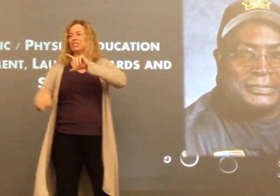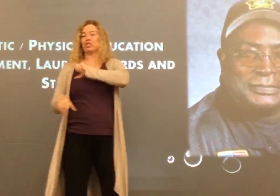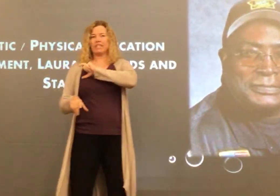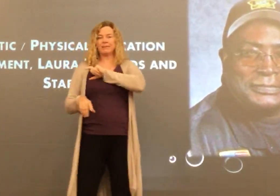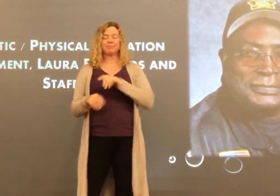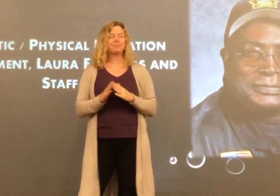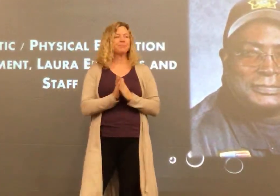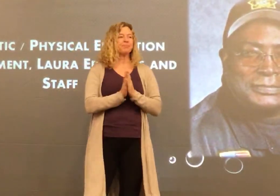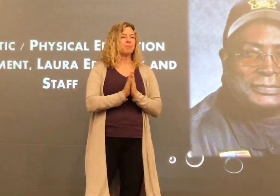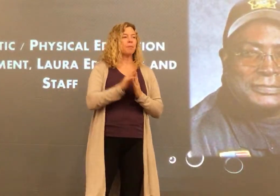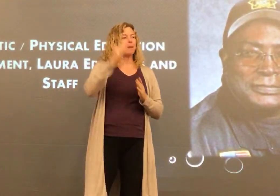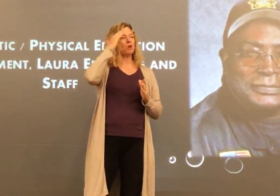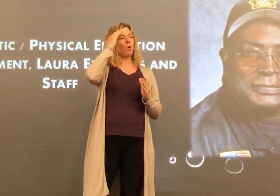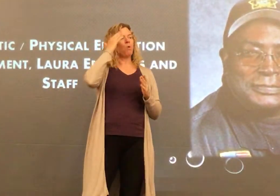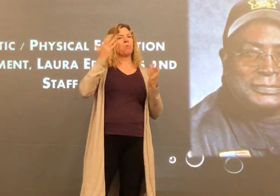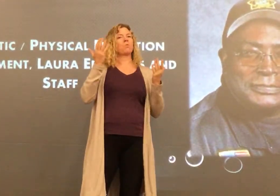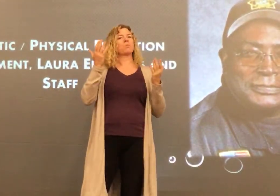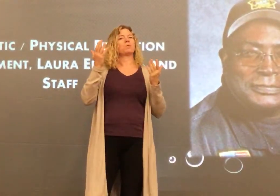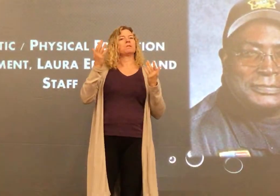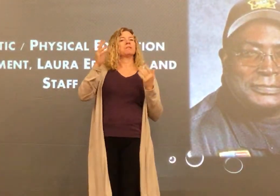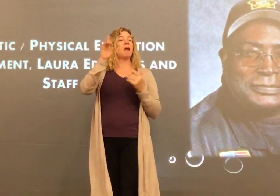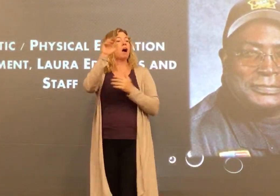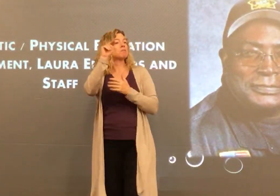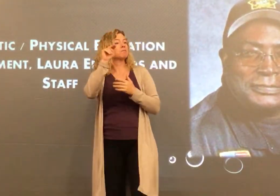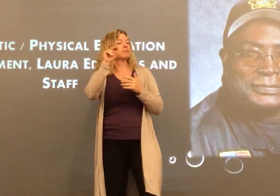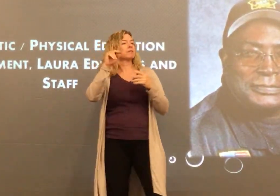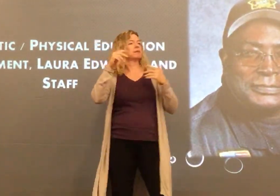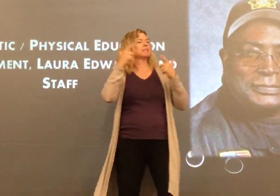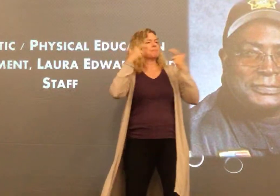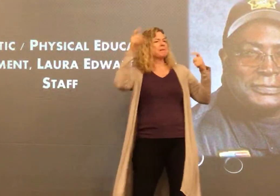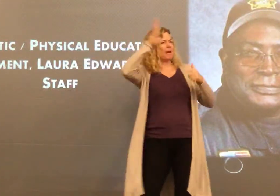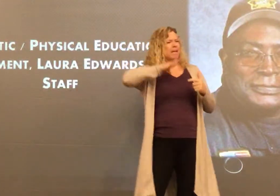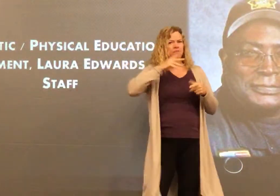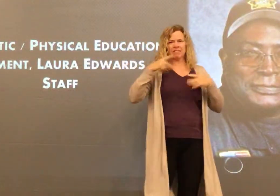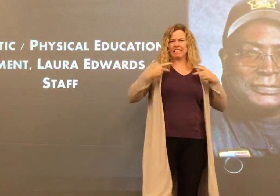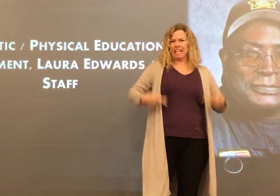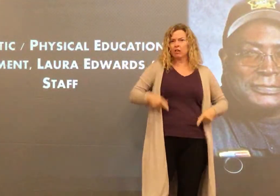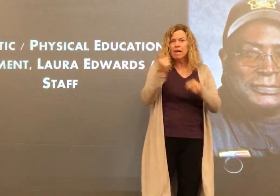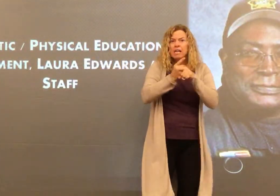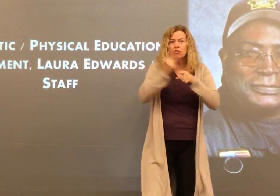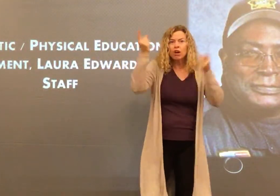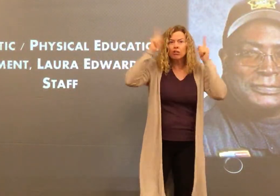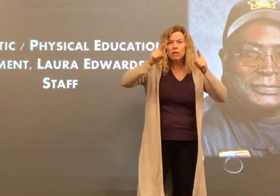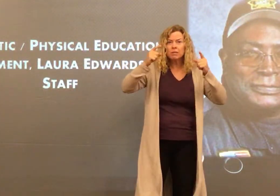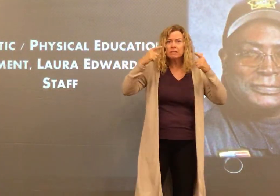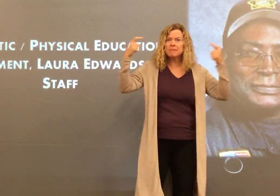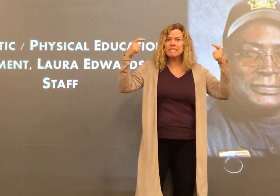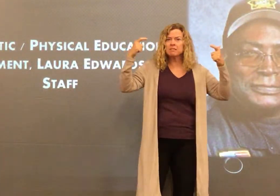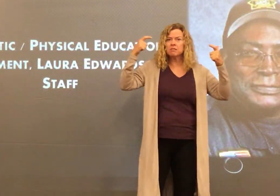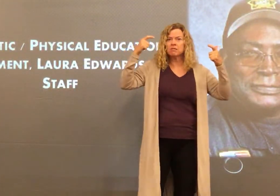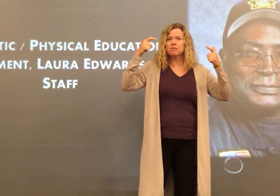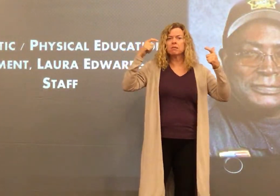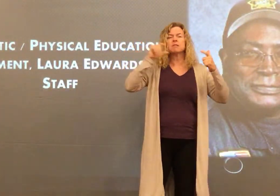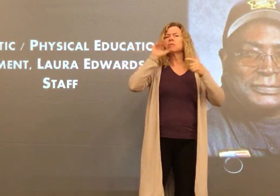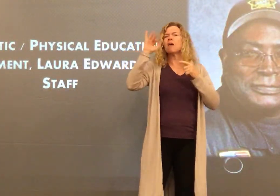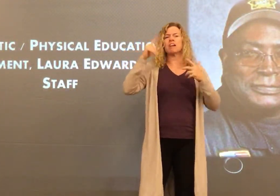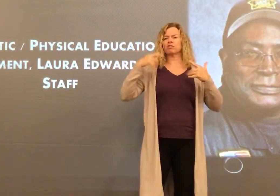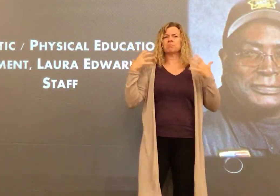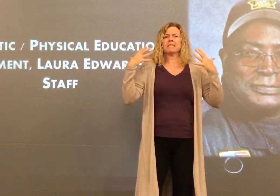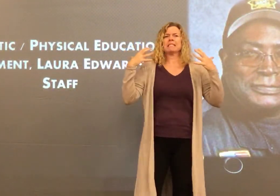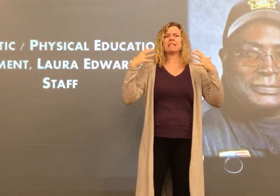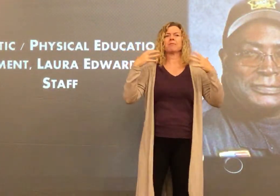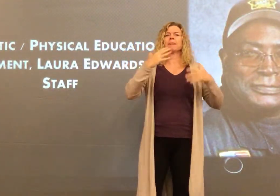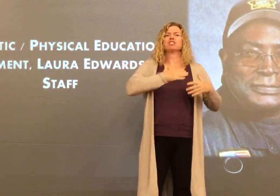know his job. He is a great security guard. Don's a big guy, right? Physique wise, right? We all know.